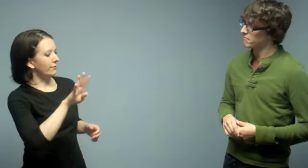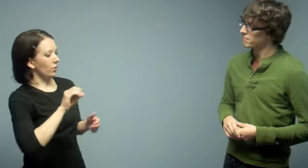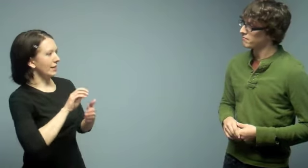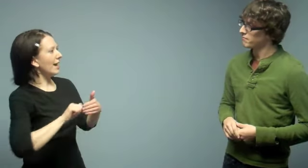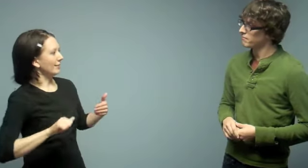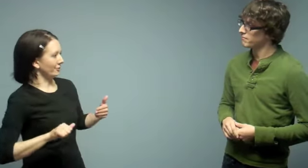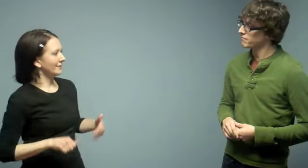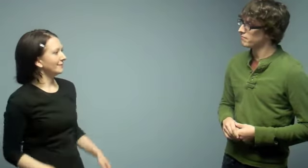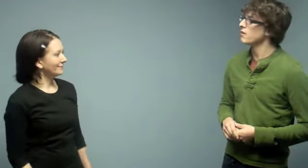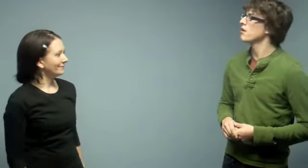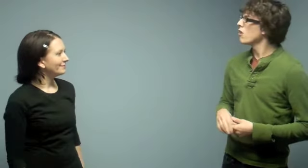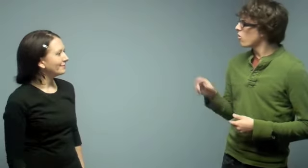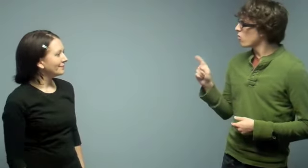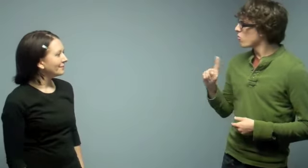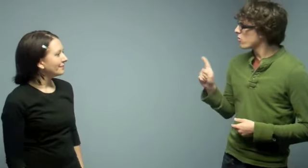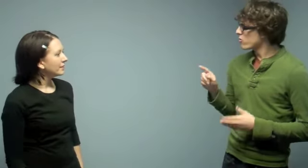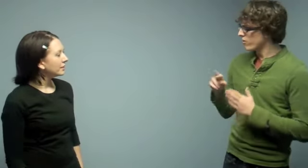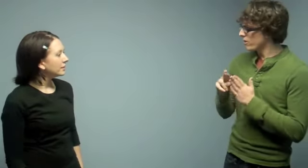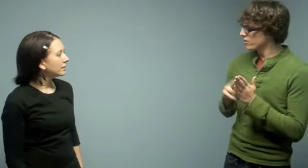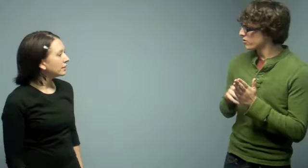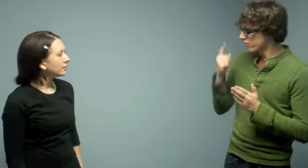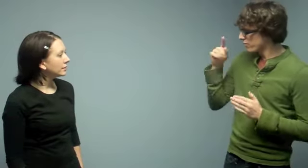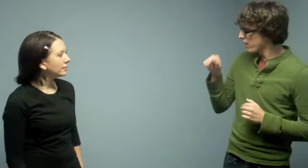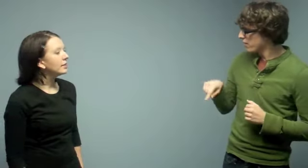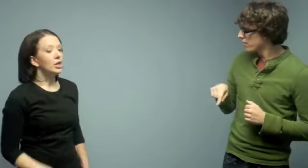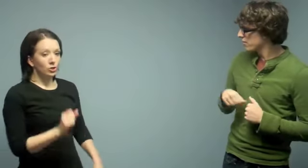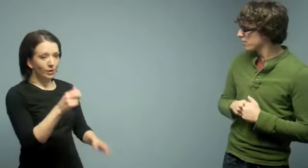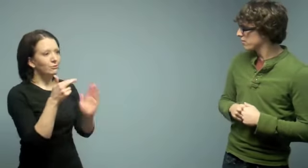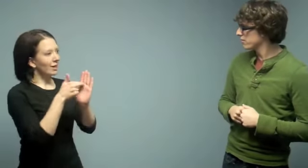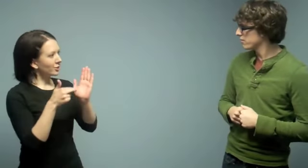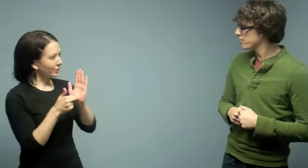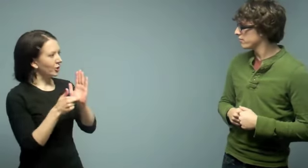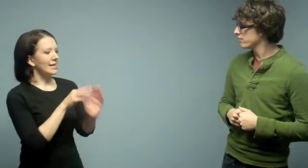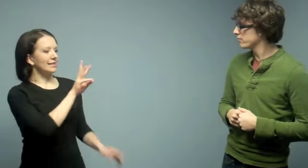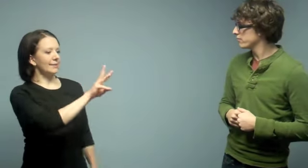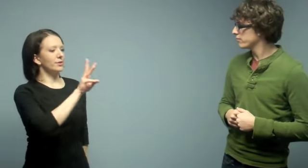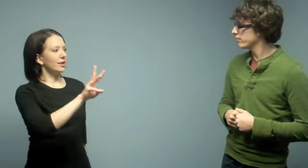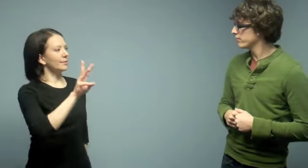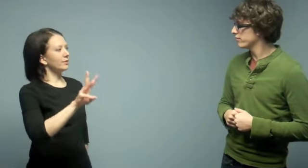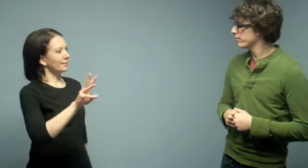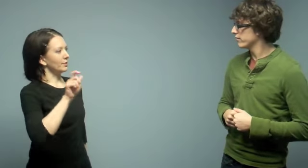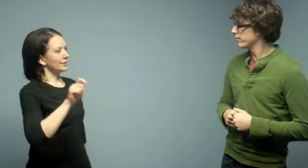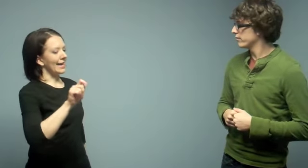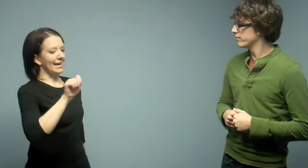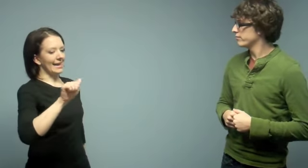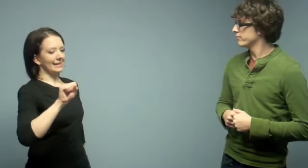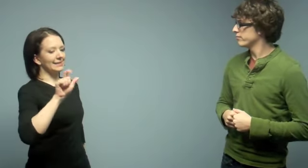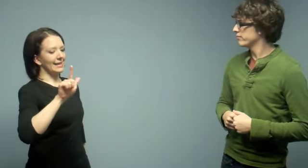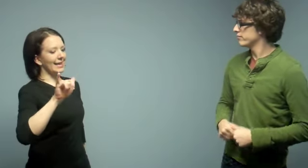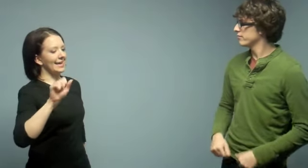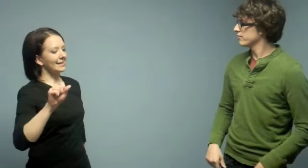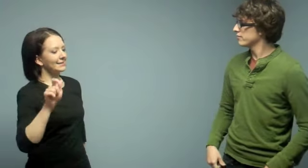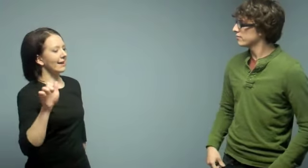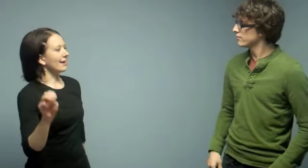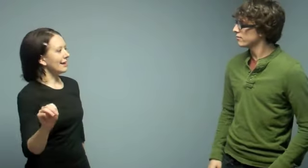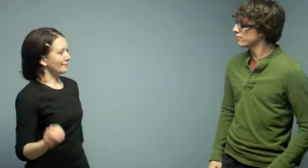$40. Where do I register for that? You can register at www.aslis.com.